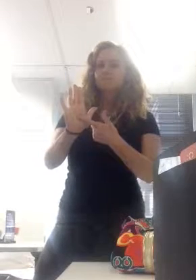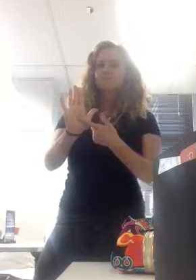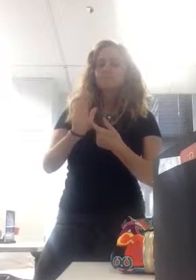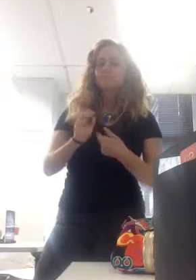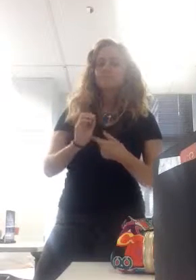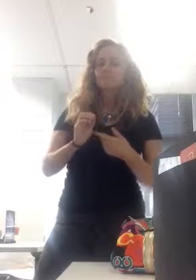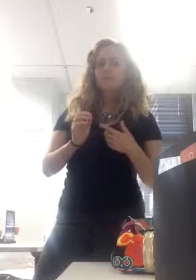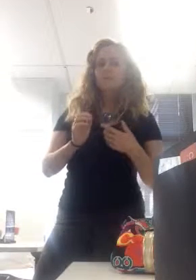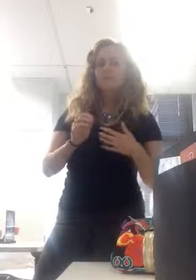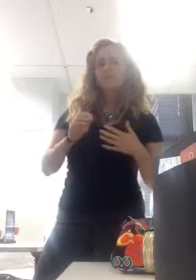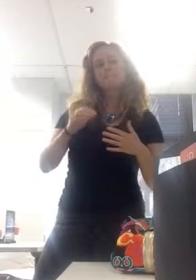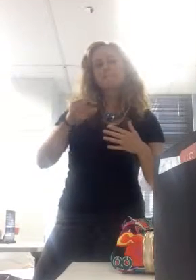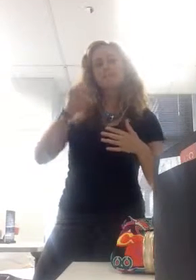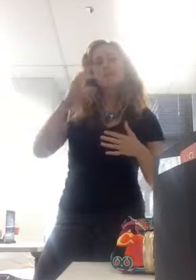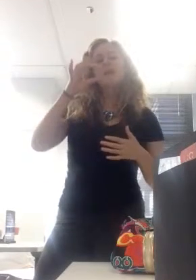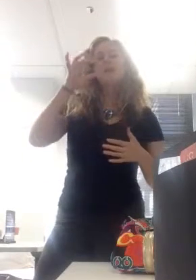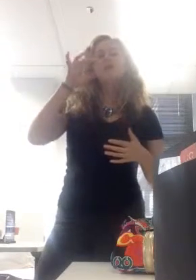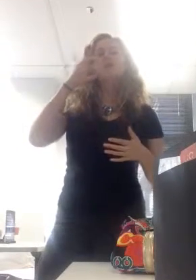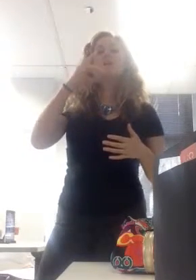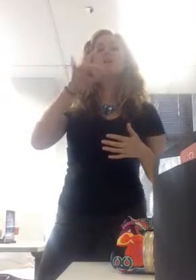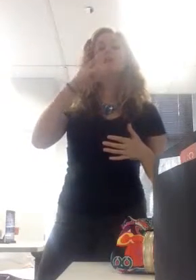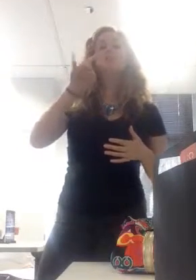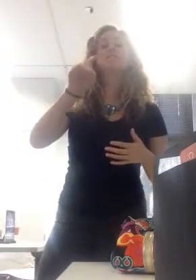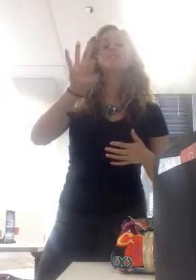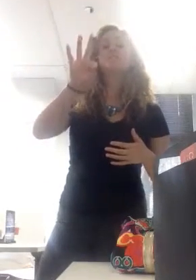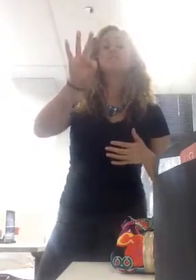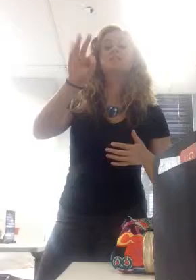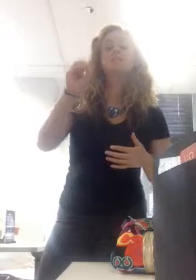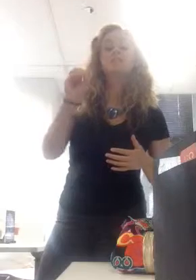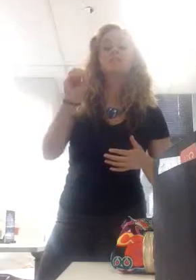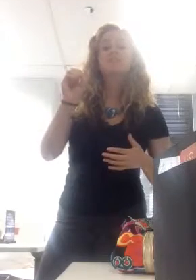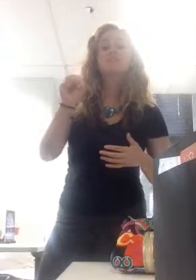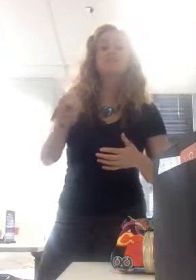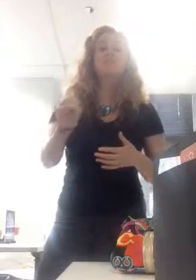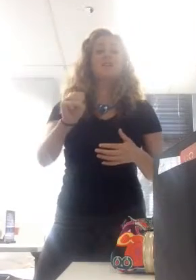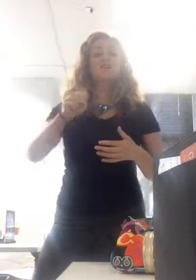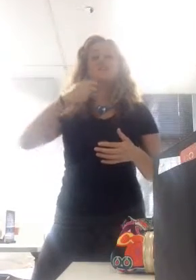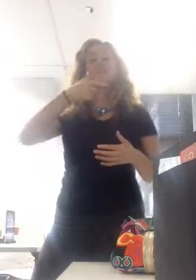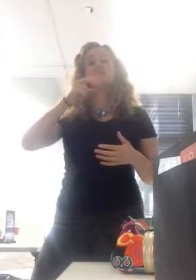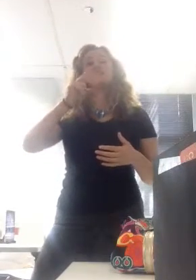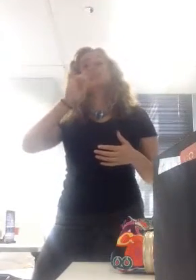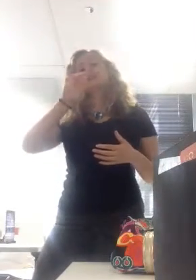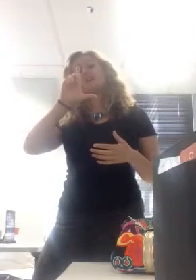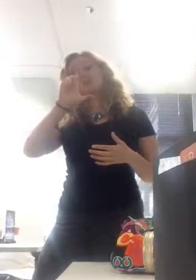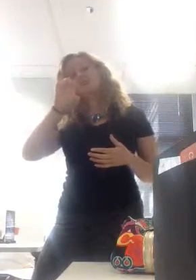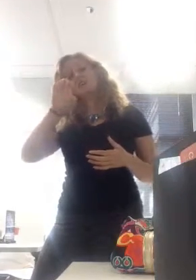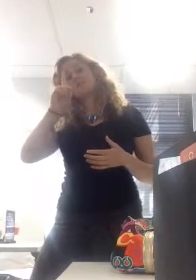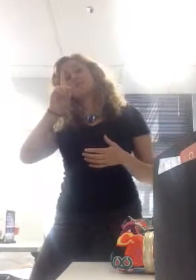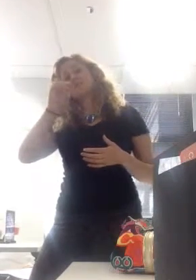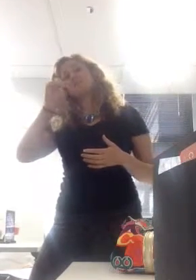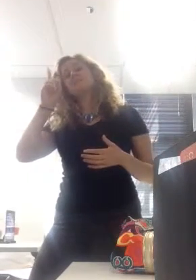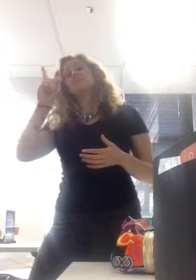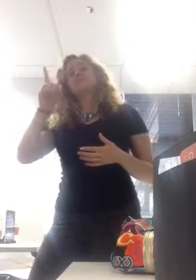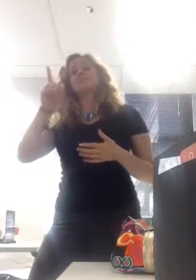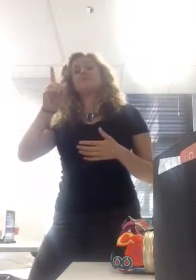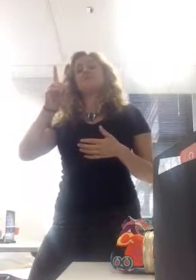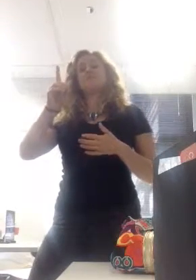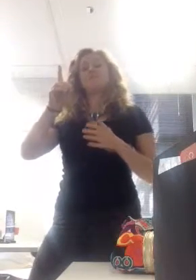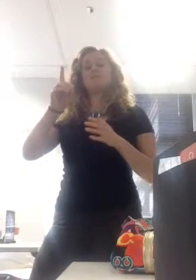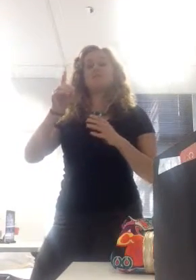the 1890s. You guys ever learned about the rise of the Gilded Age, the Robert Barron, the captains of industry, all of those guys? You've got guys like